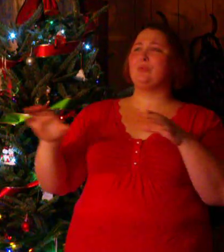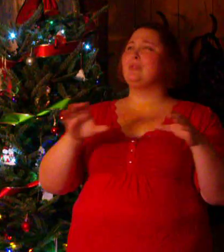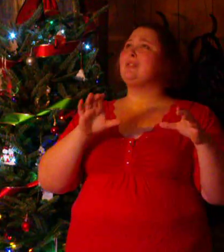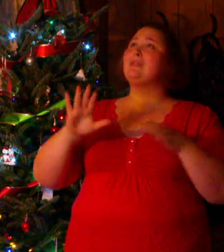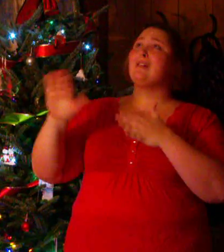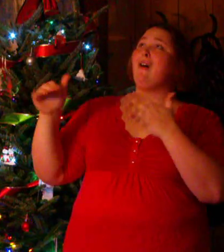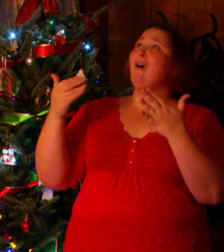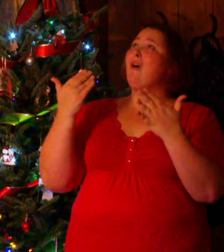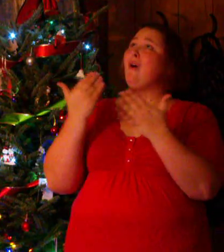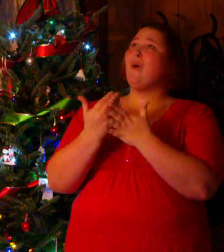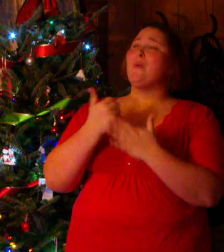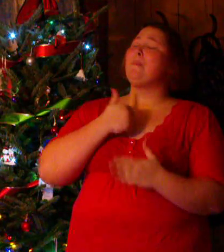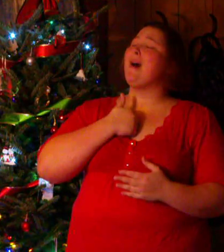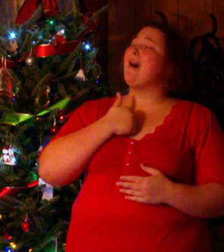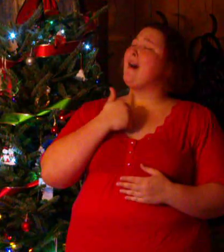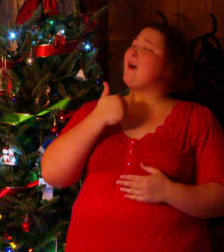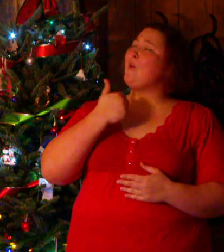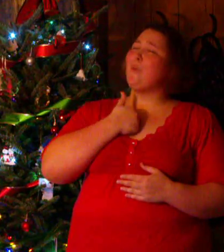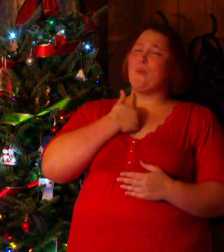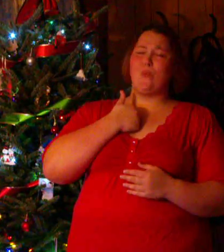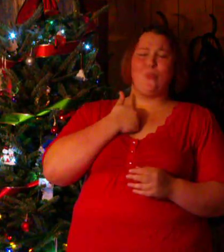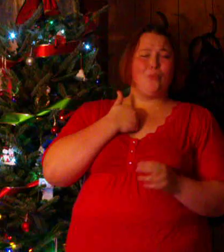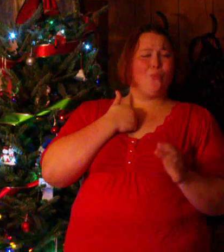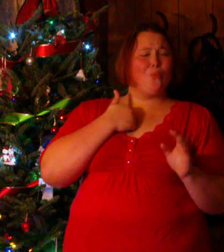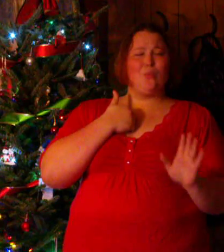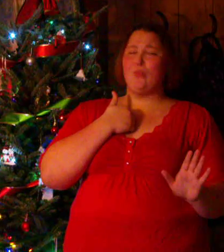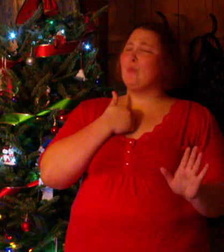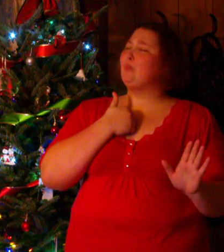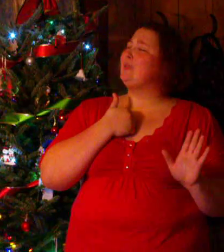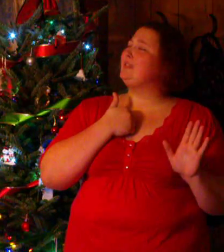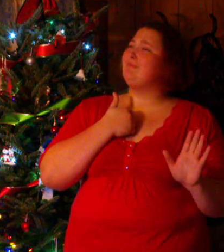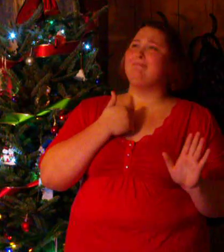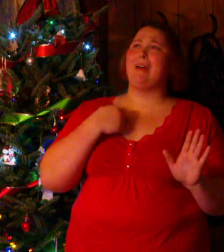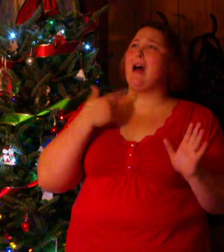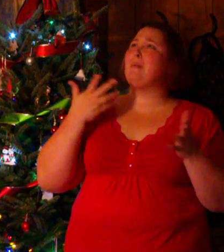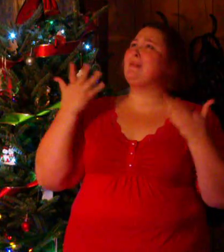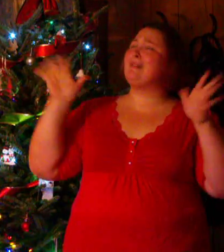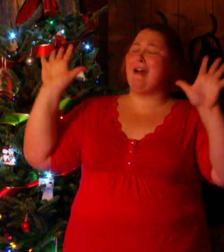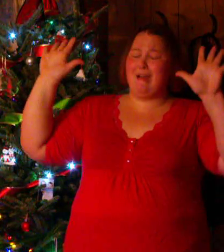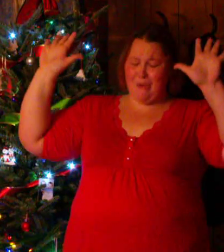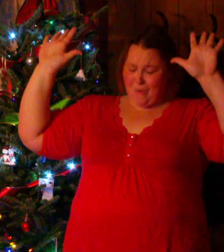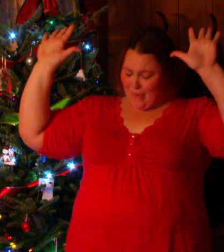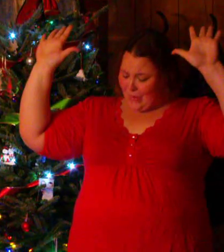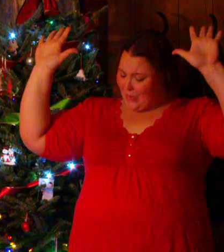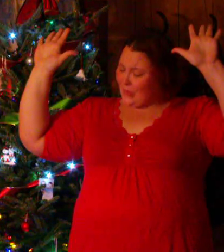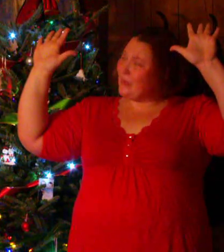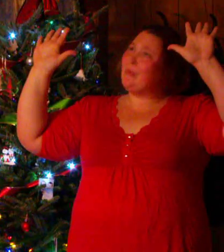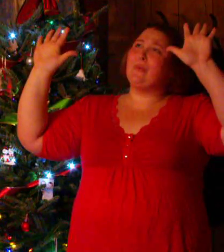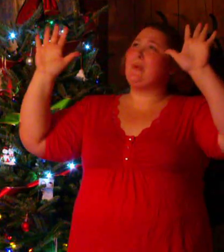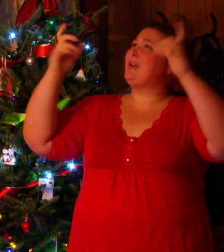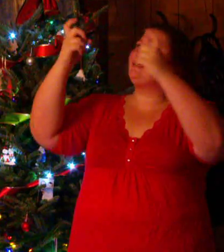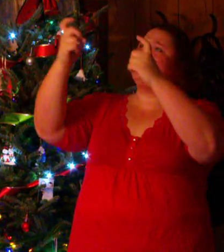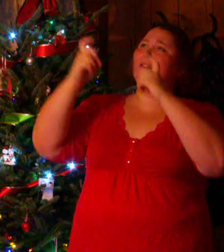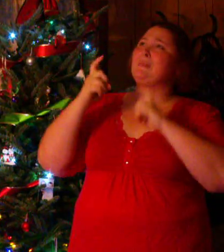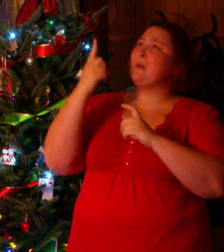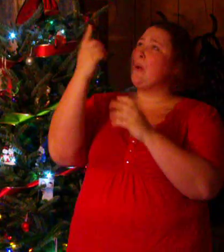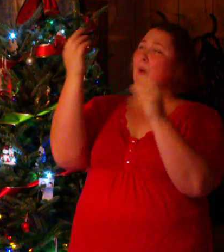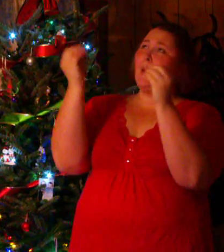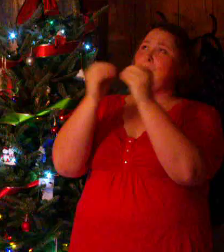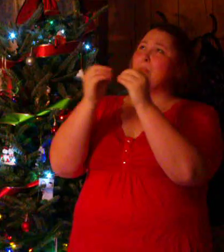this all I know I'm ready to go Give me one